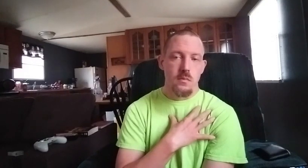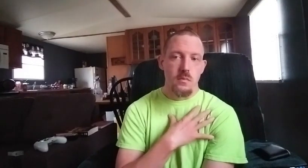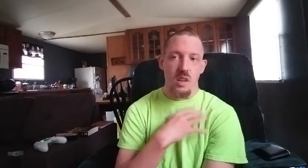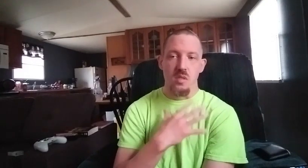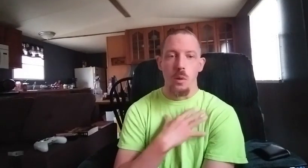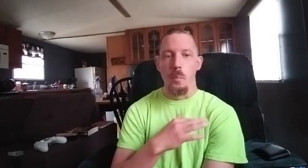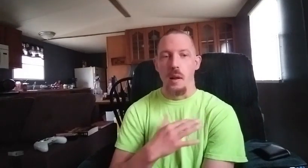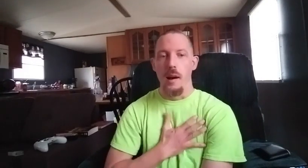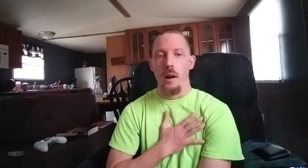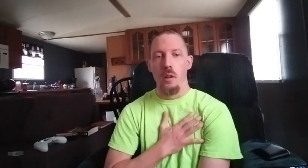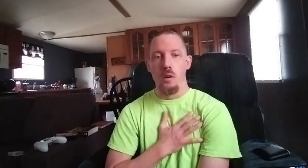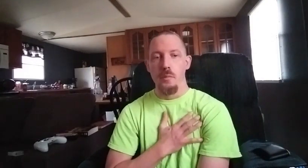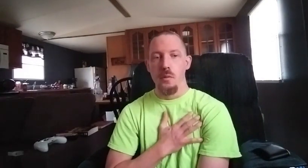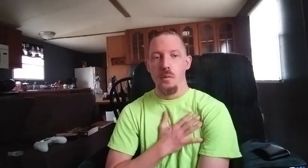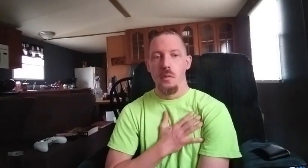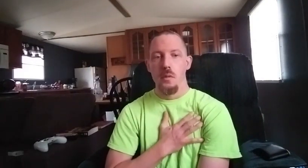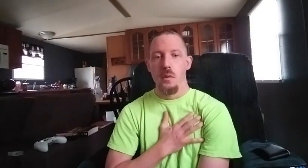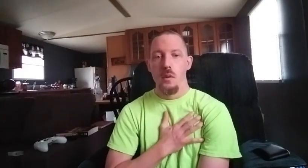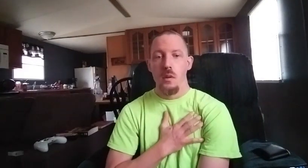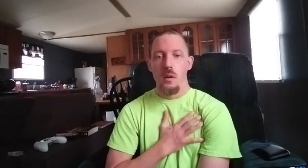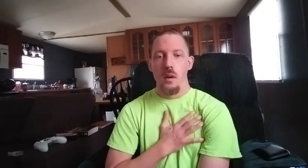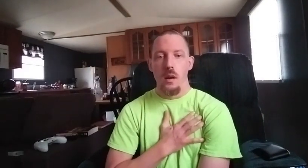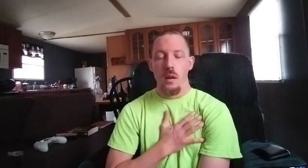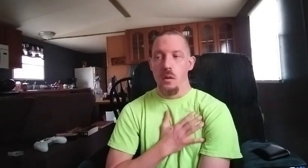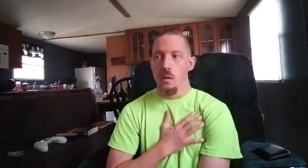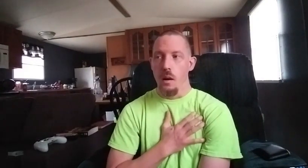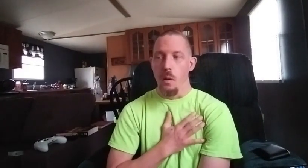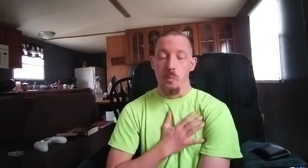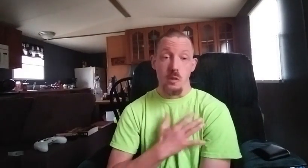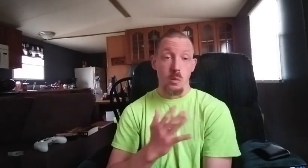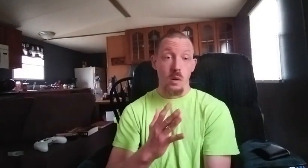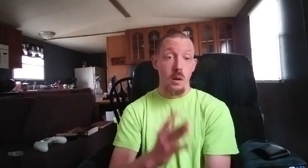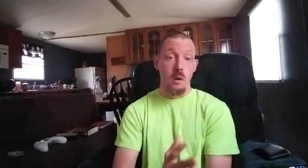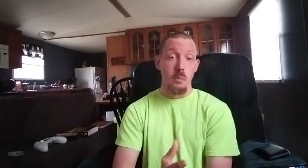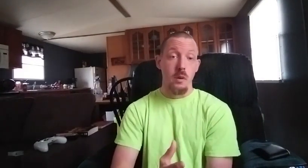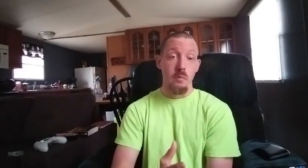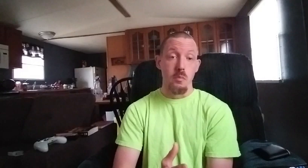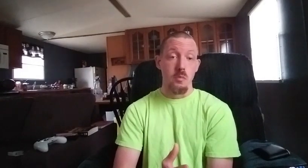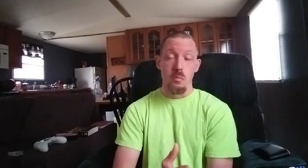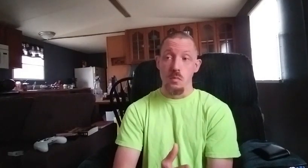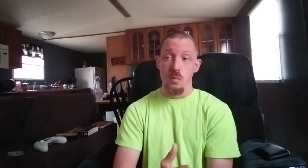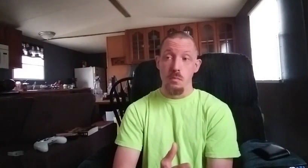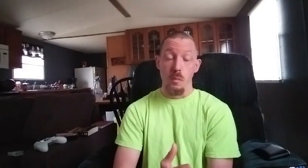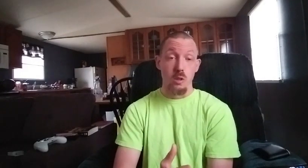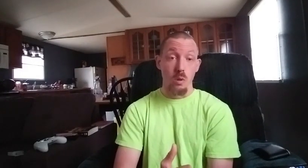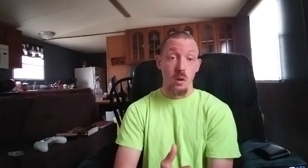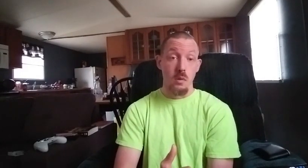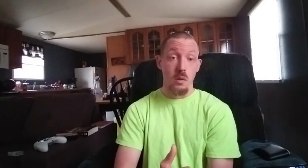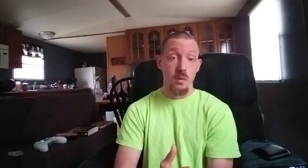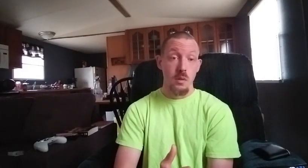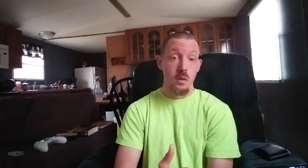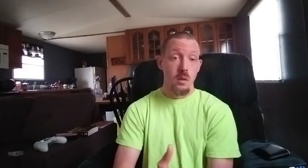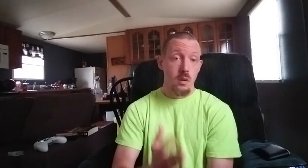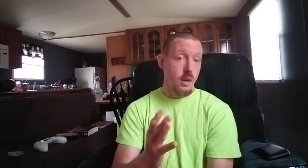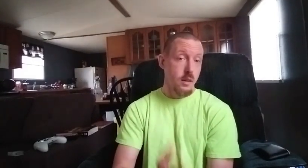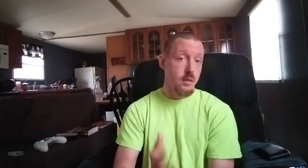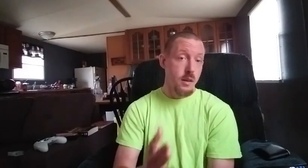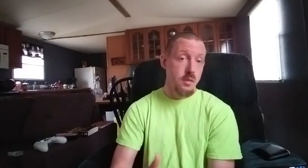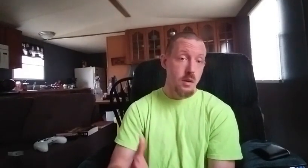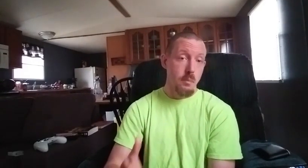that's something that i love you know the reason why i make my martial art videos by a class set